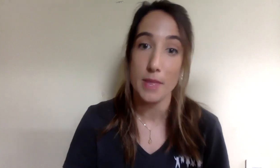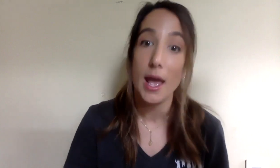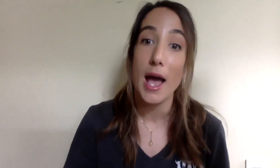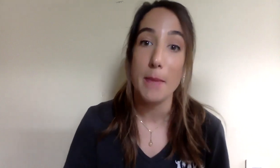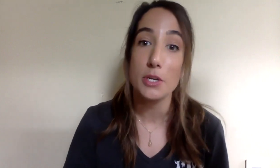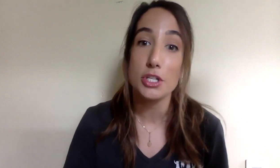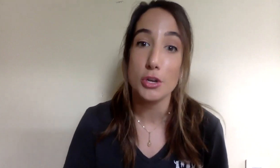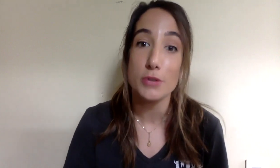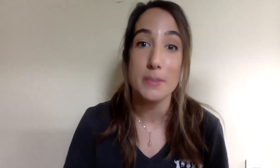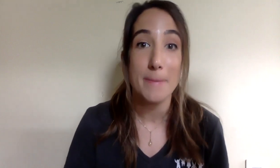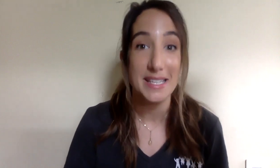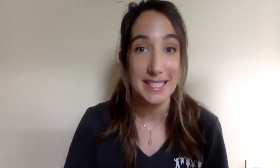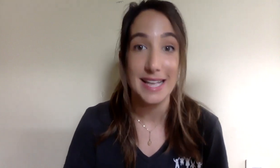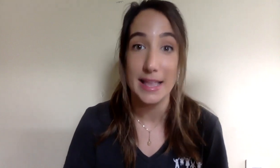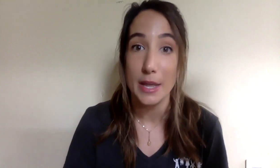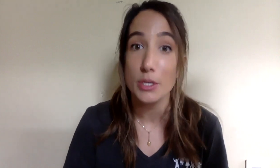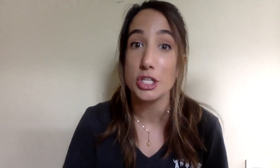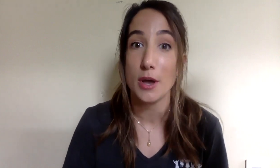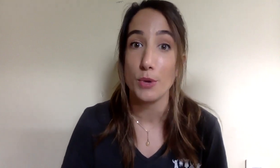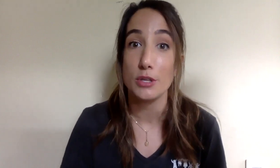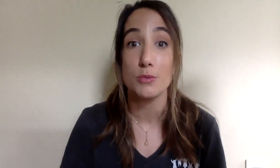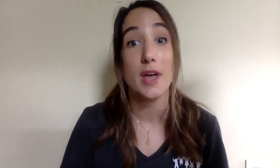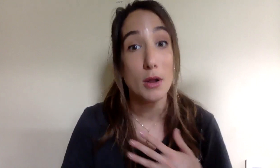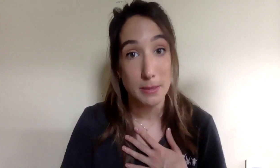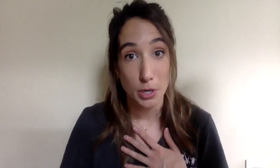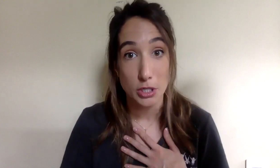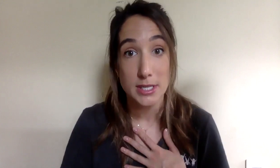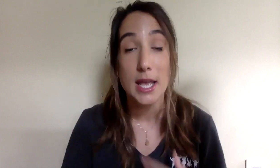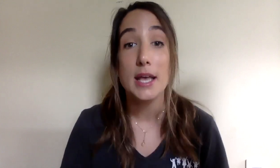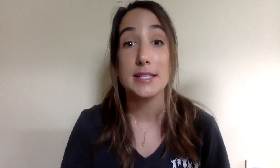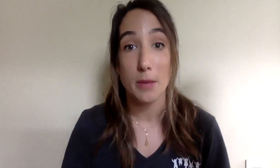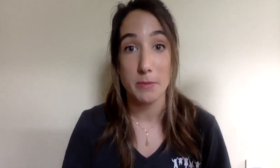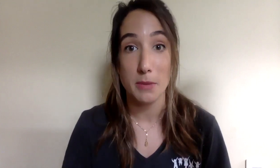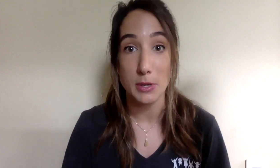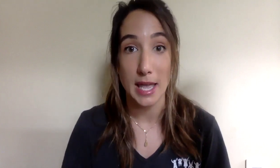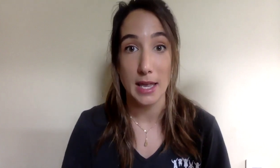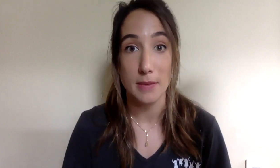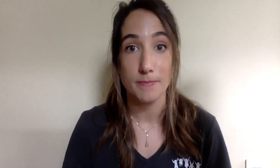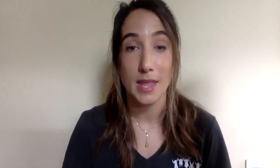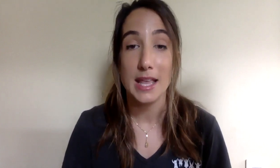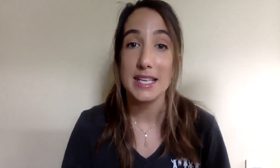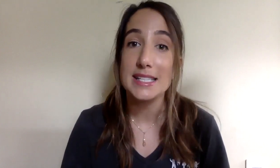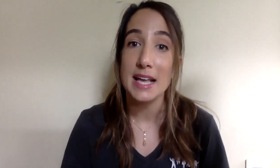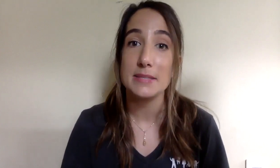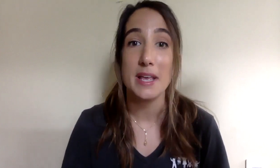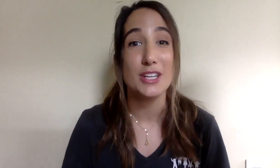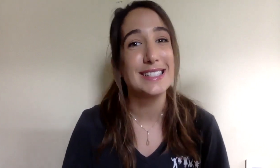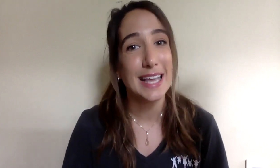I'm going to show you some basic sign language that we use with our leapers to help them communicate. These signs may look slightly